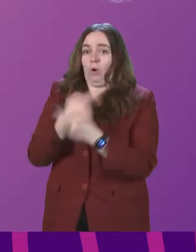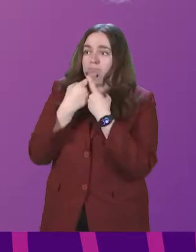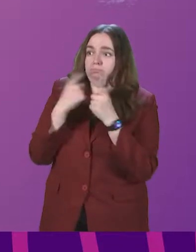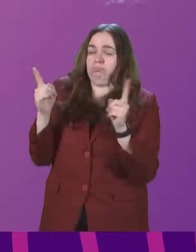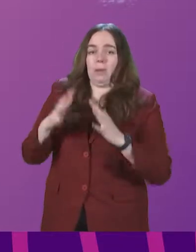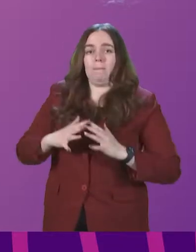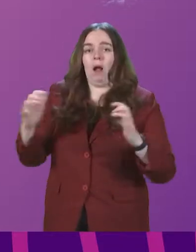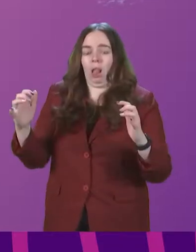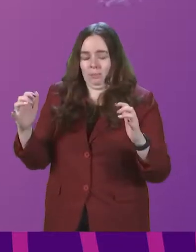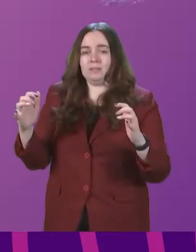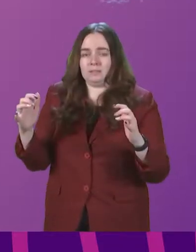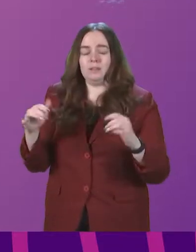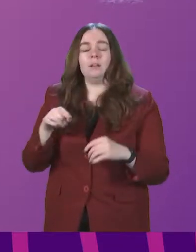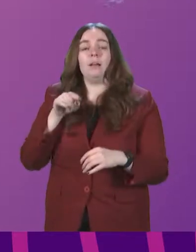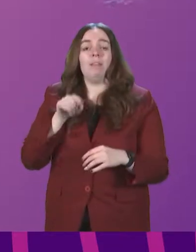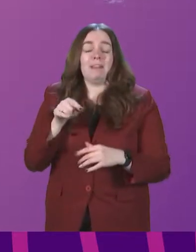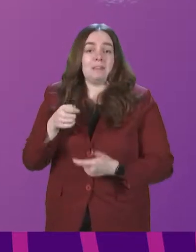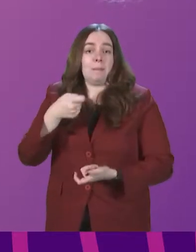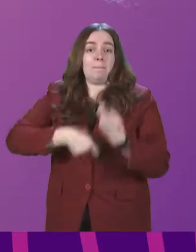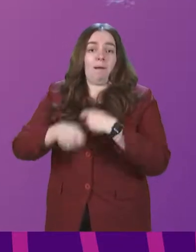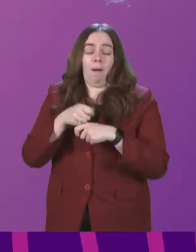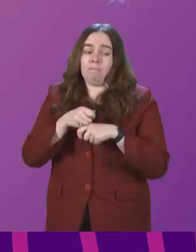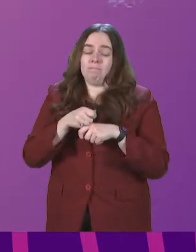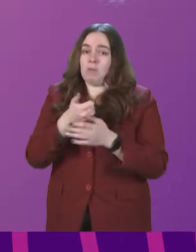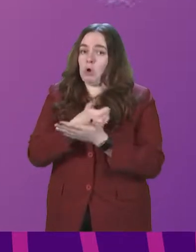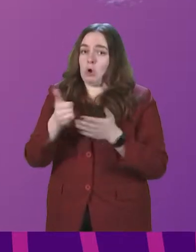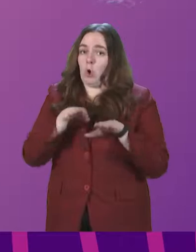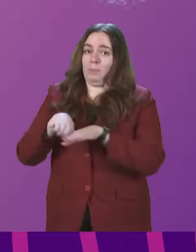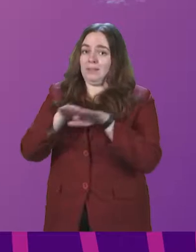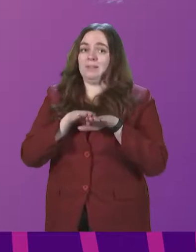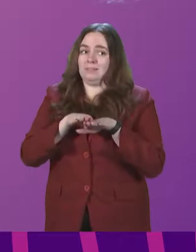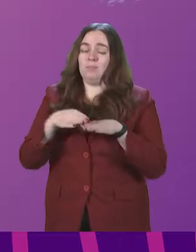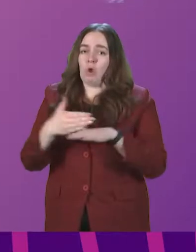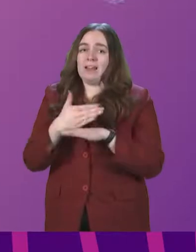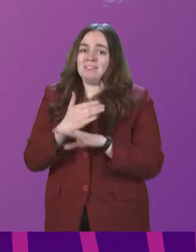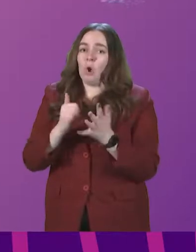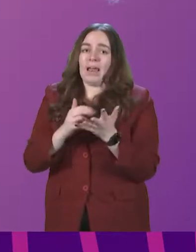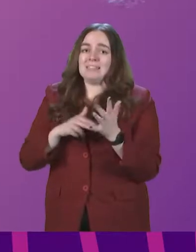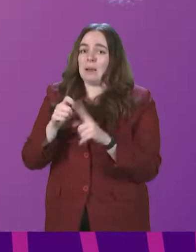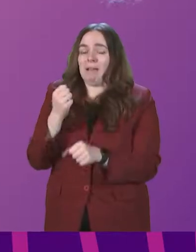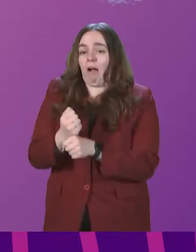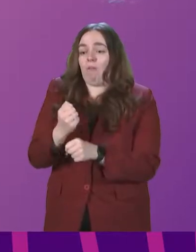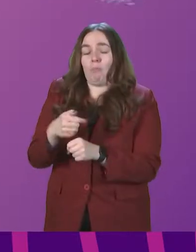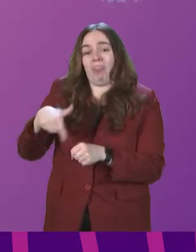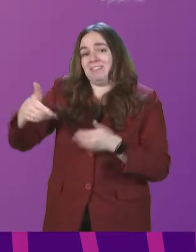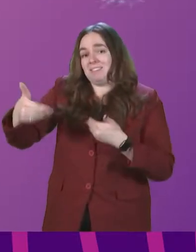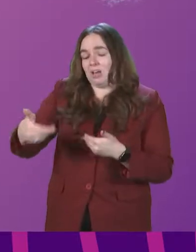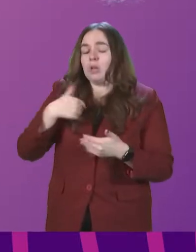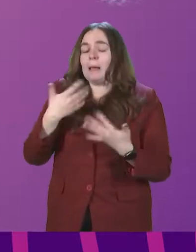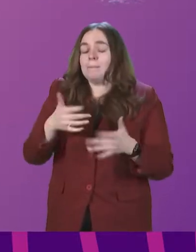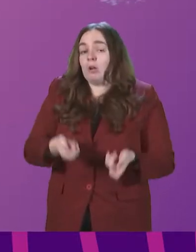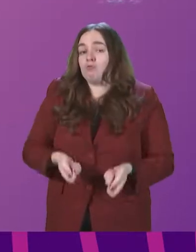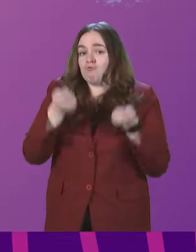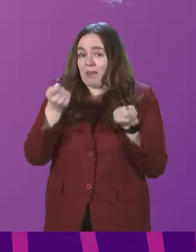Parliament. This has become common practice for the SNP government this session, and I've raised it with you